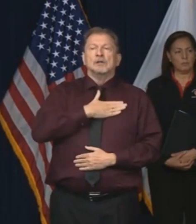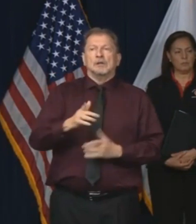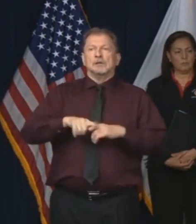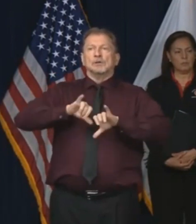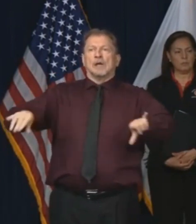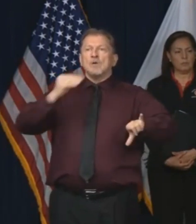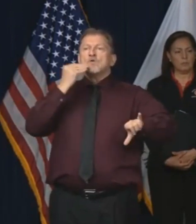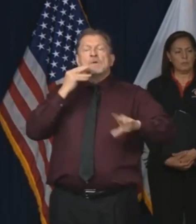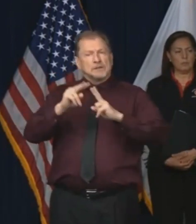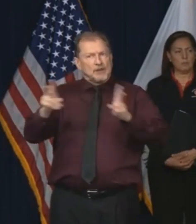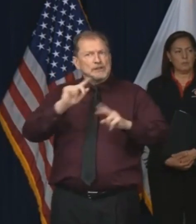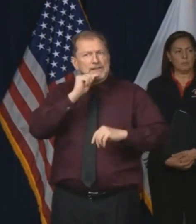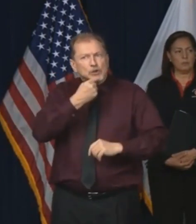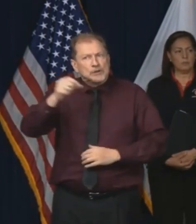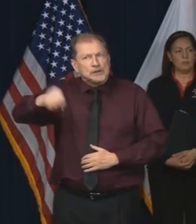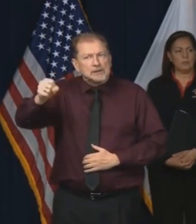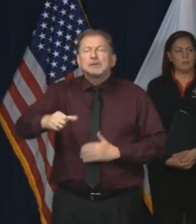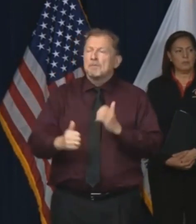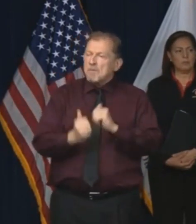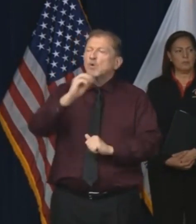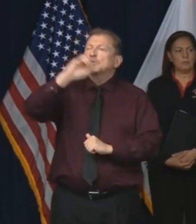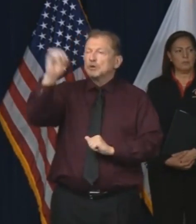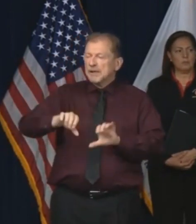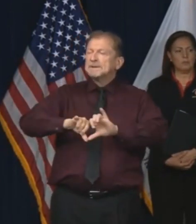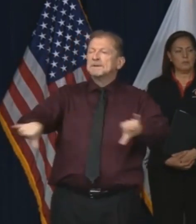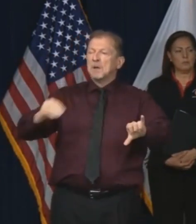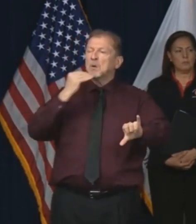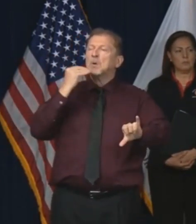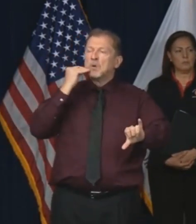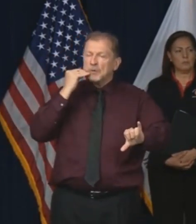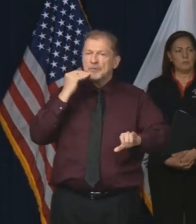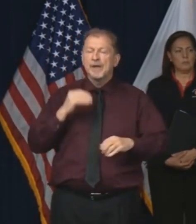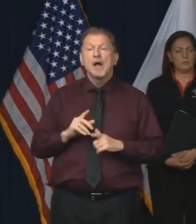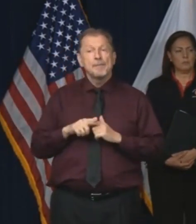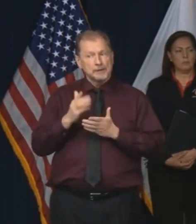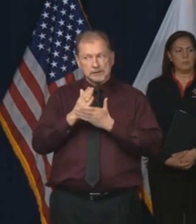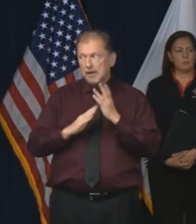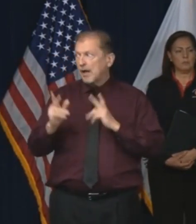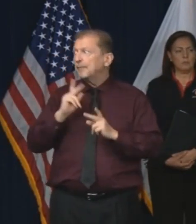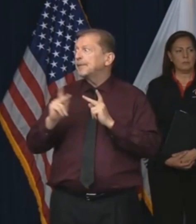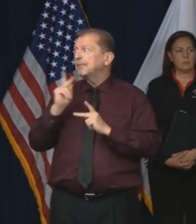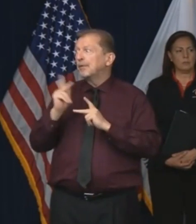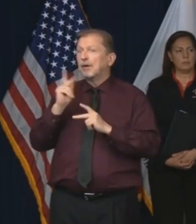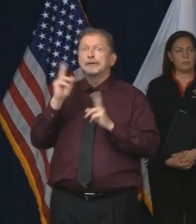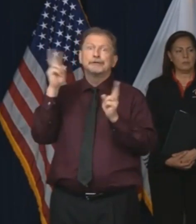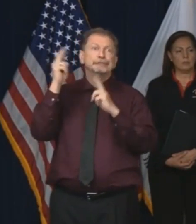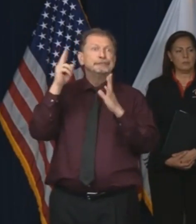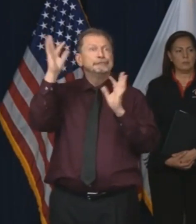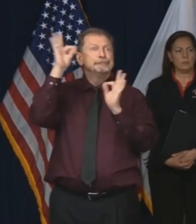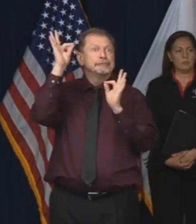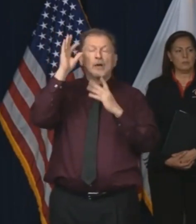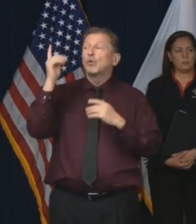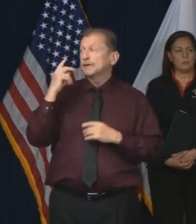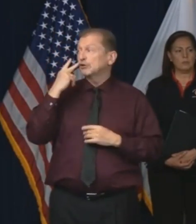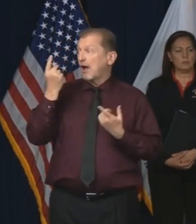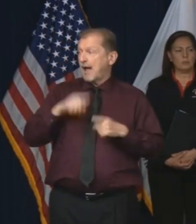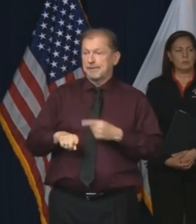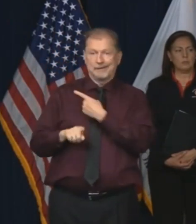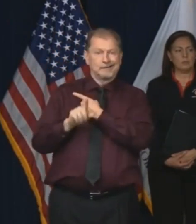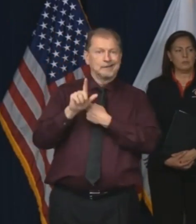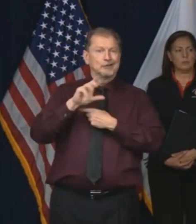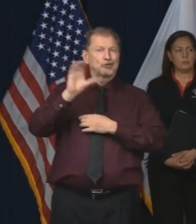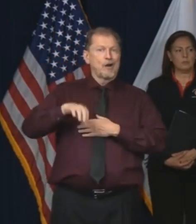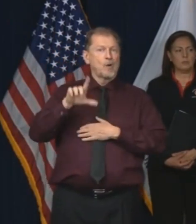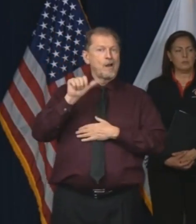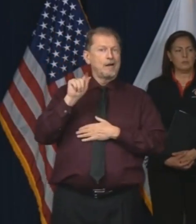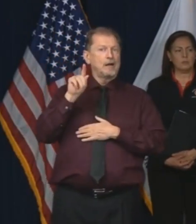taking this seriously, and that really is almost all of you. Some people aren't. We saw that on the lakefront in Chicago. We saw